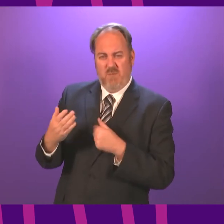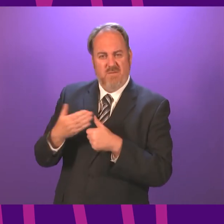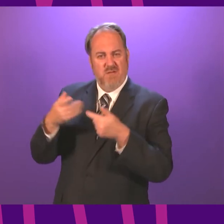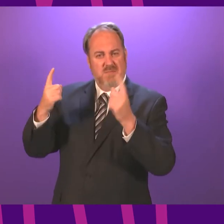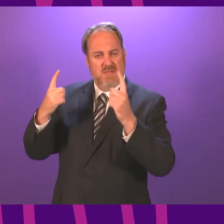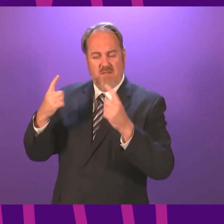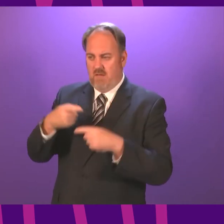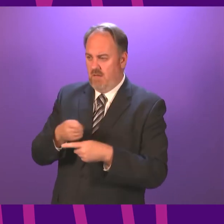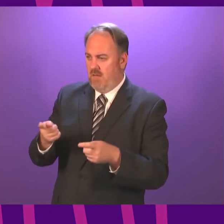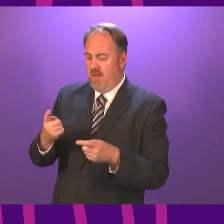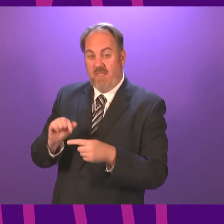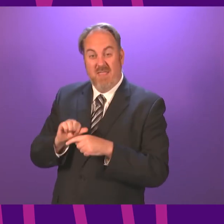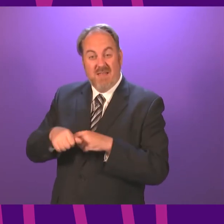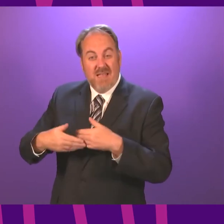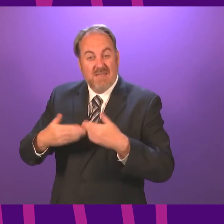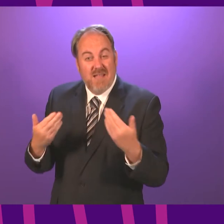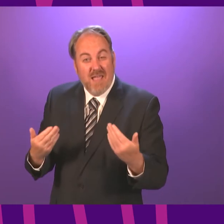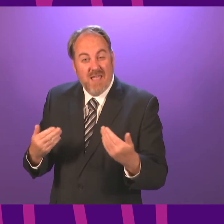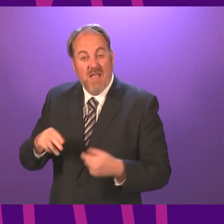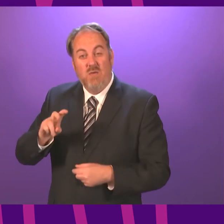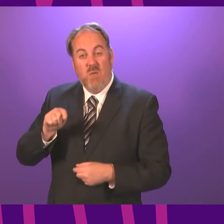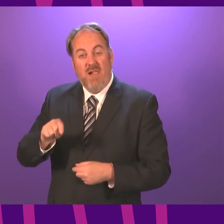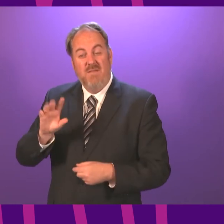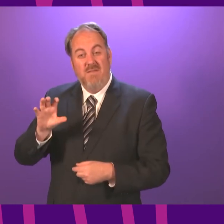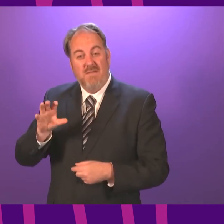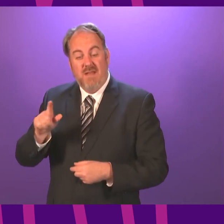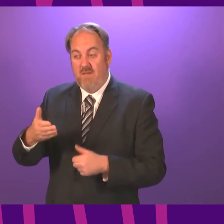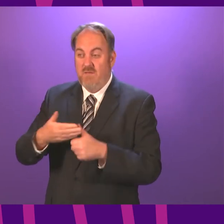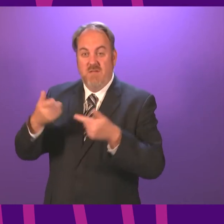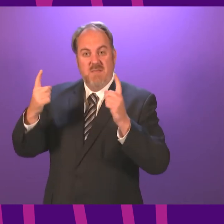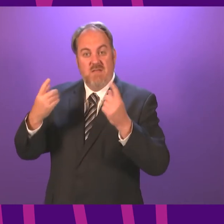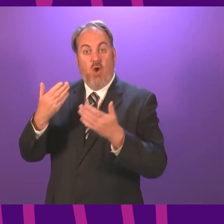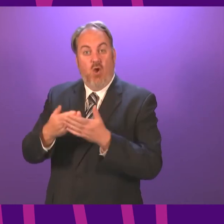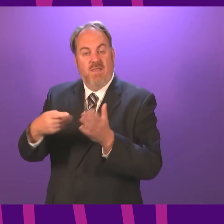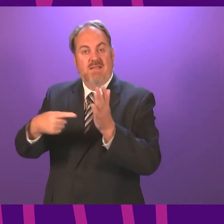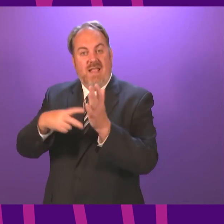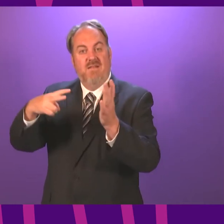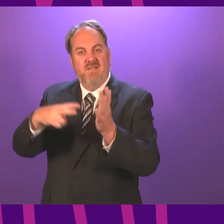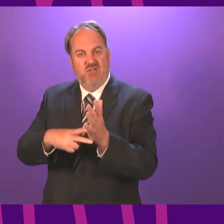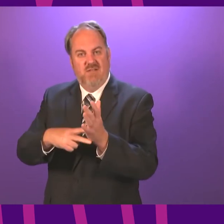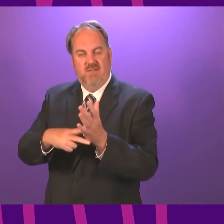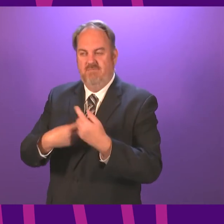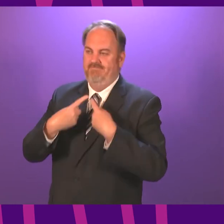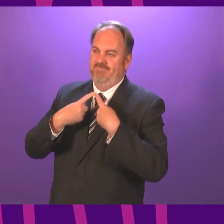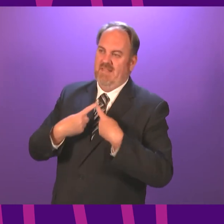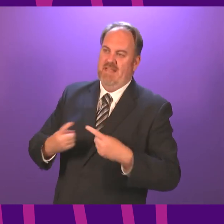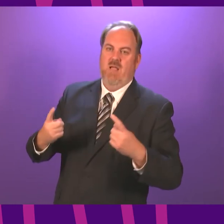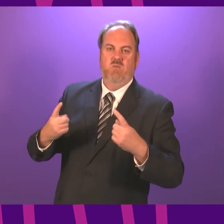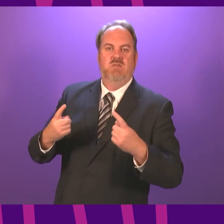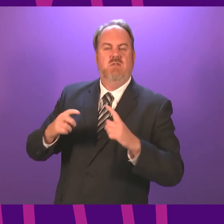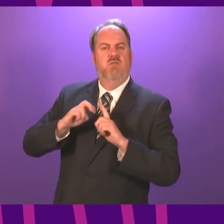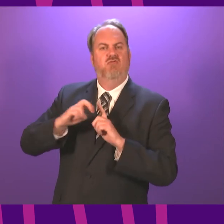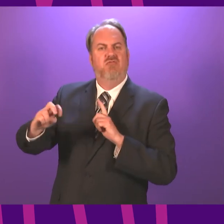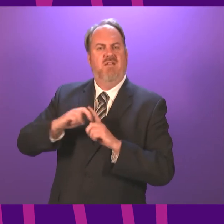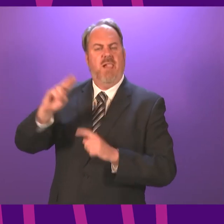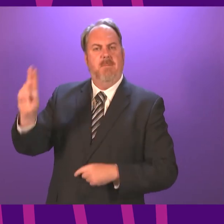Minister. And the next day, at approximately 12.15, the First Minister appeared on television in a staged event to announce the travel